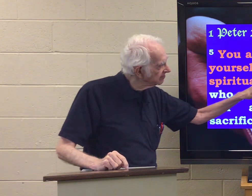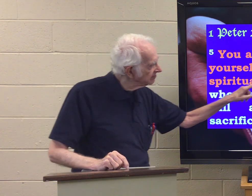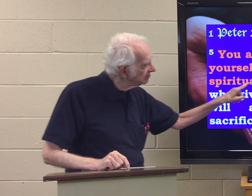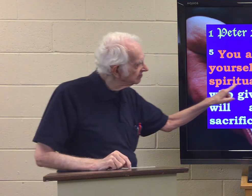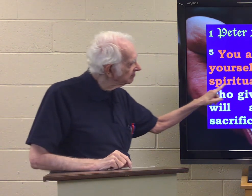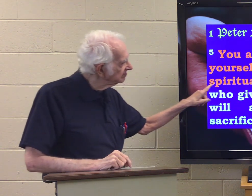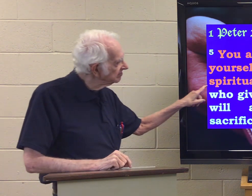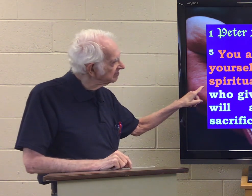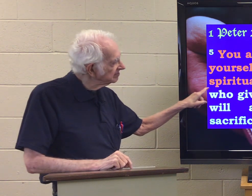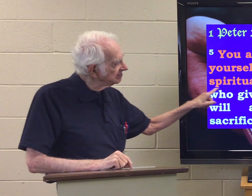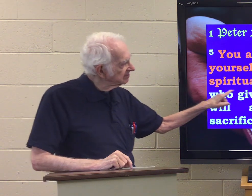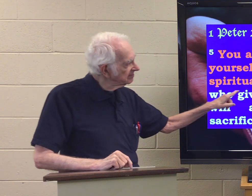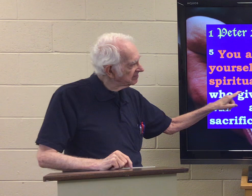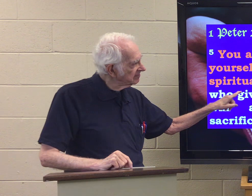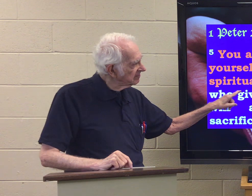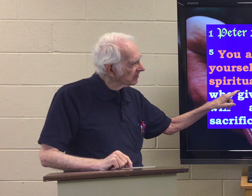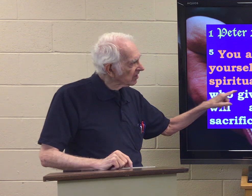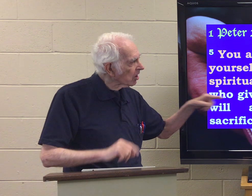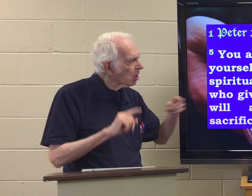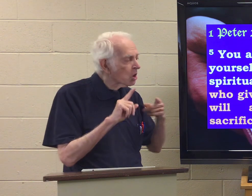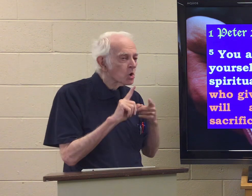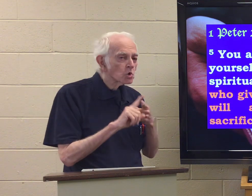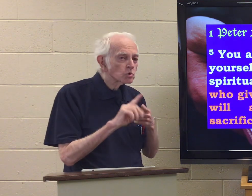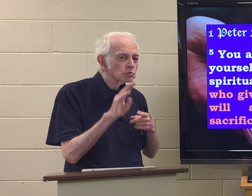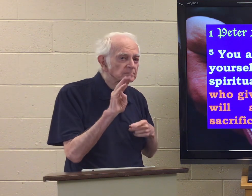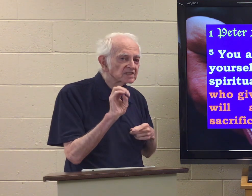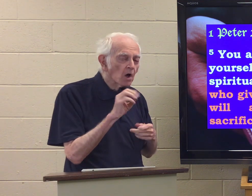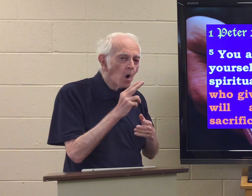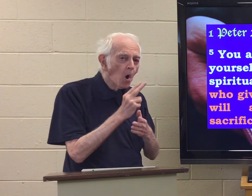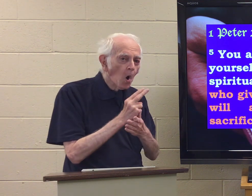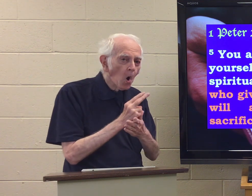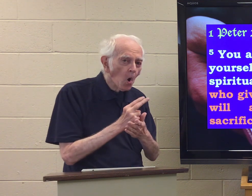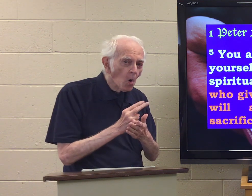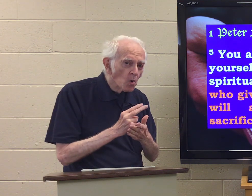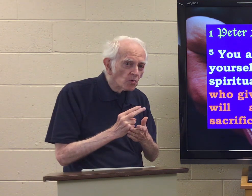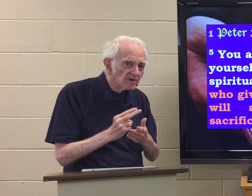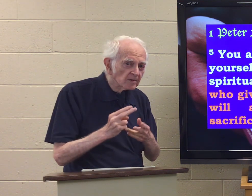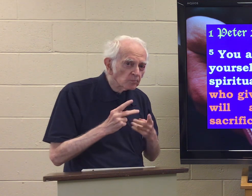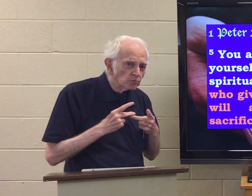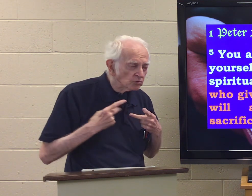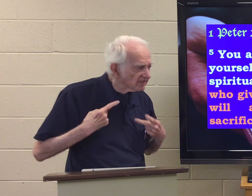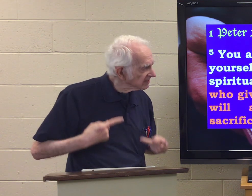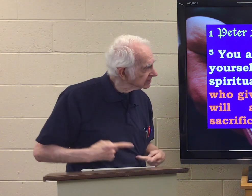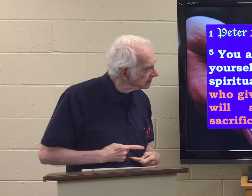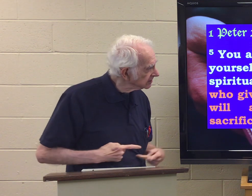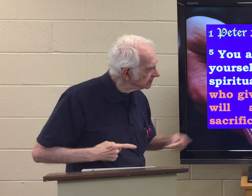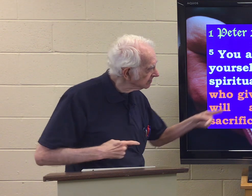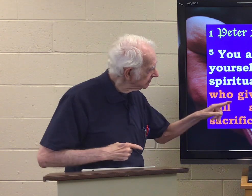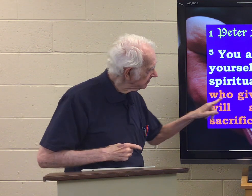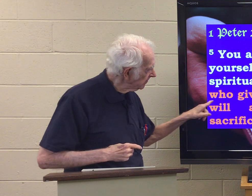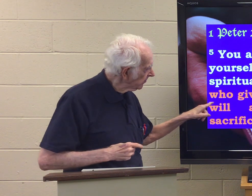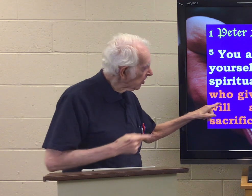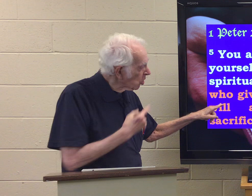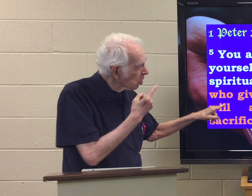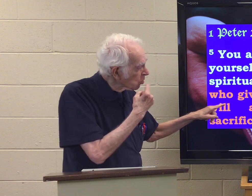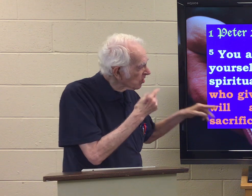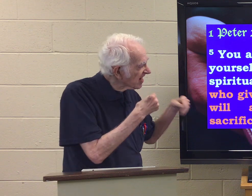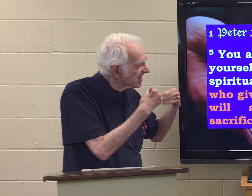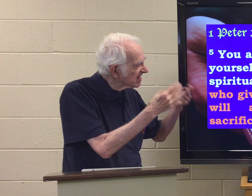You, like living stones, let yourselves be used to build a spiritual temple, to be holy priests who give